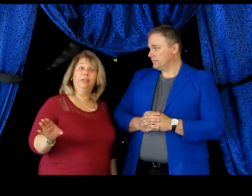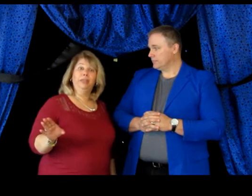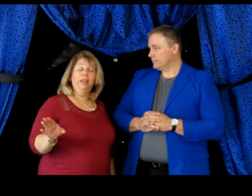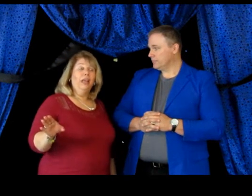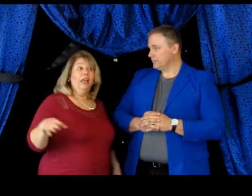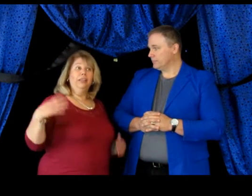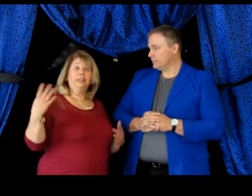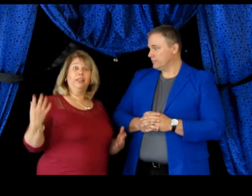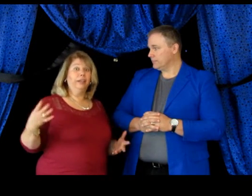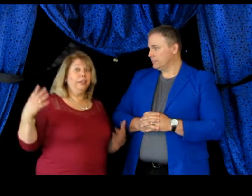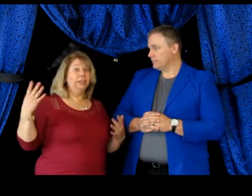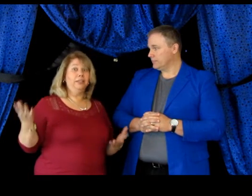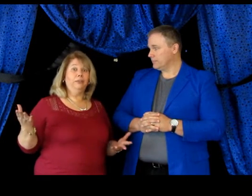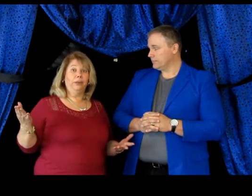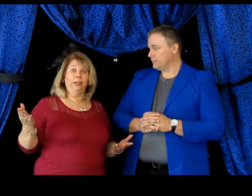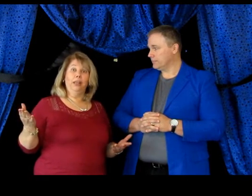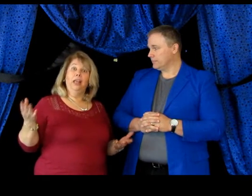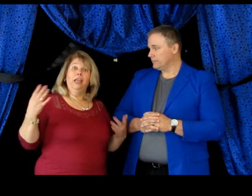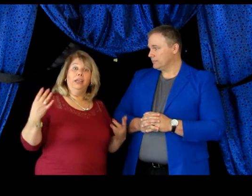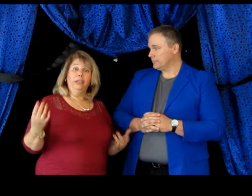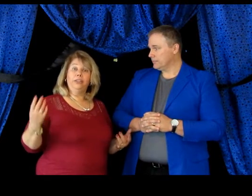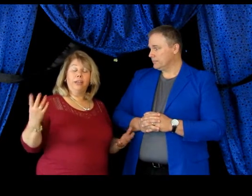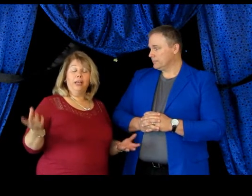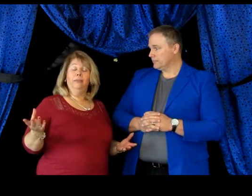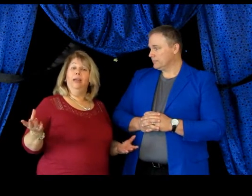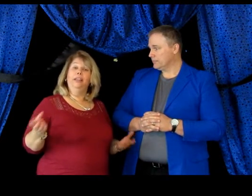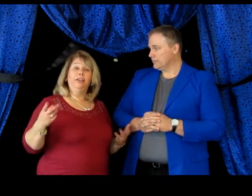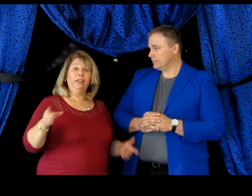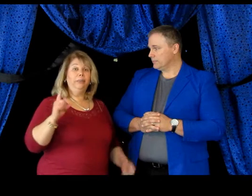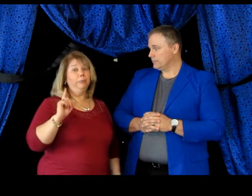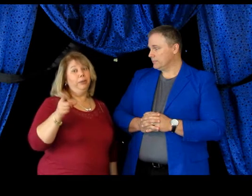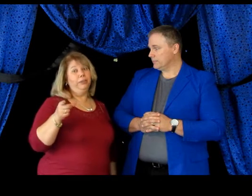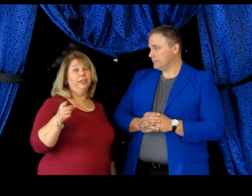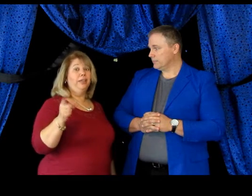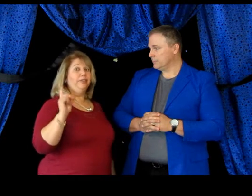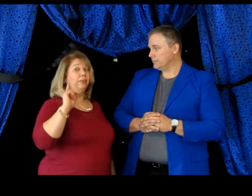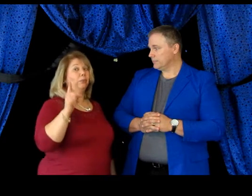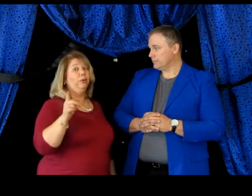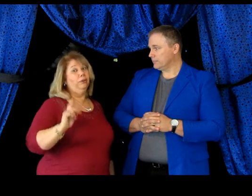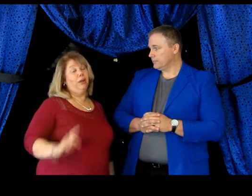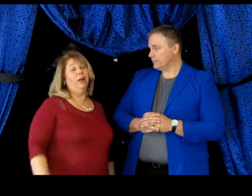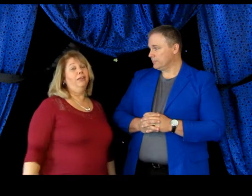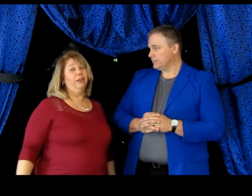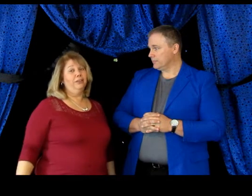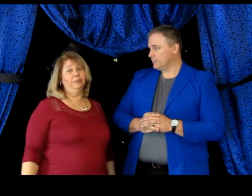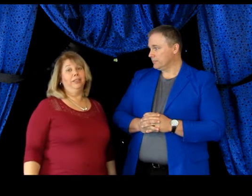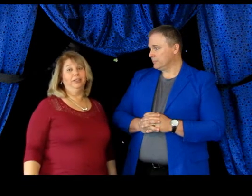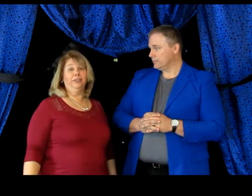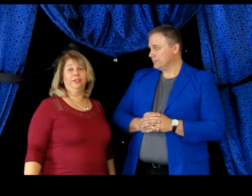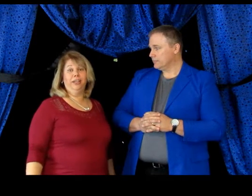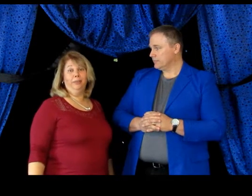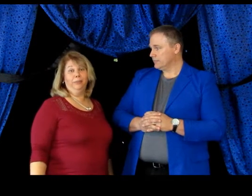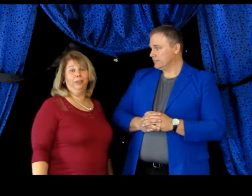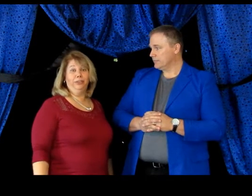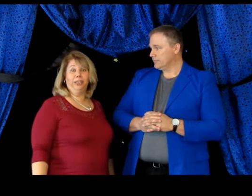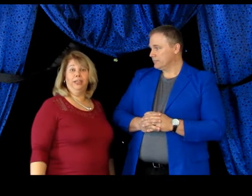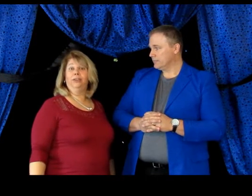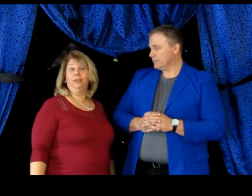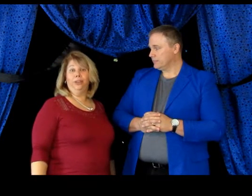She They different each time. They don't keep your parents guessing and wonder all the awesome things that are going to happen at your daycare or your